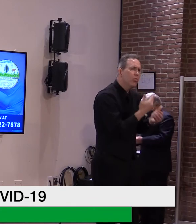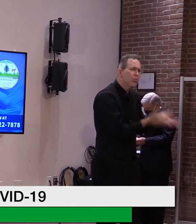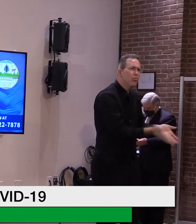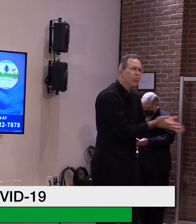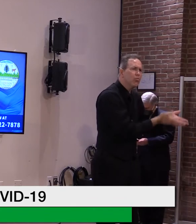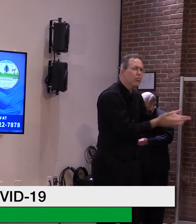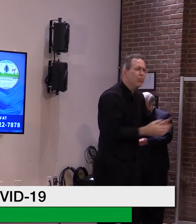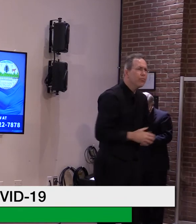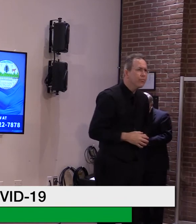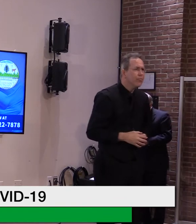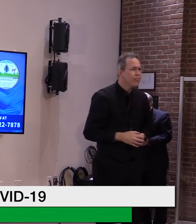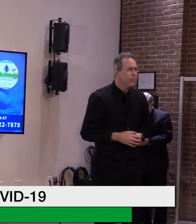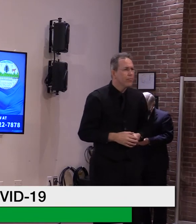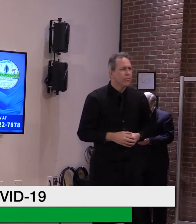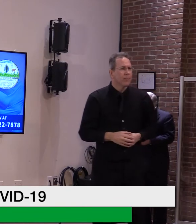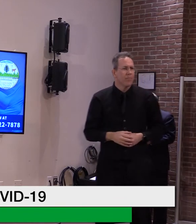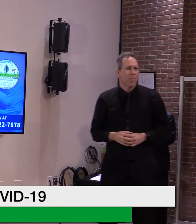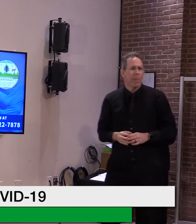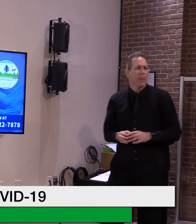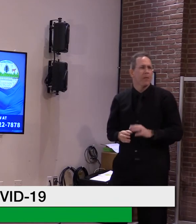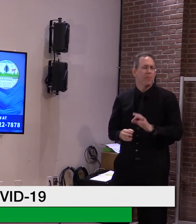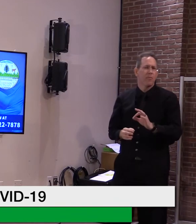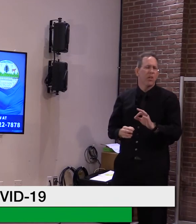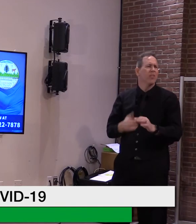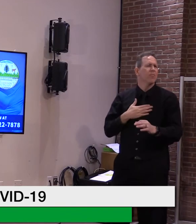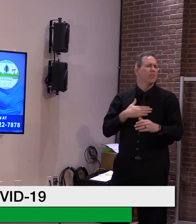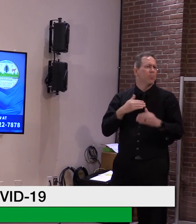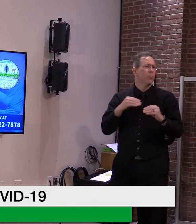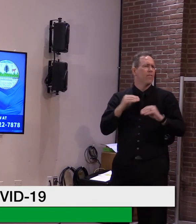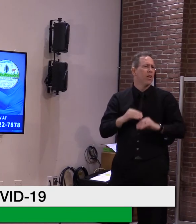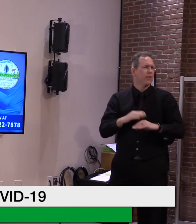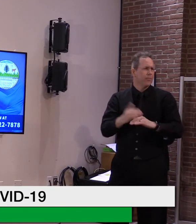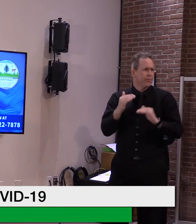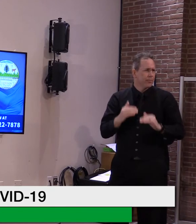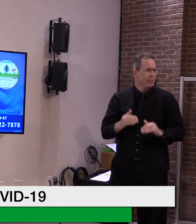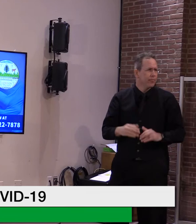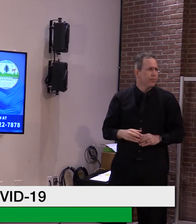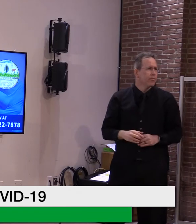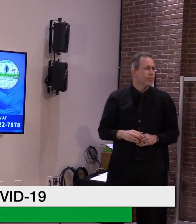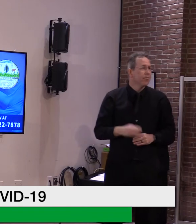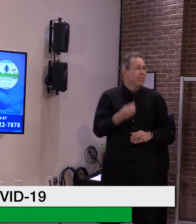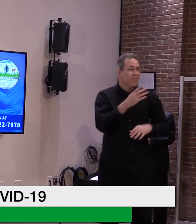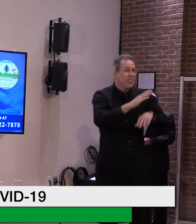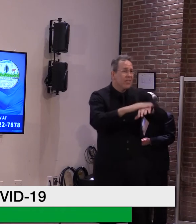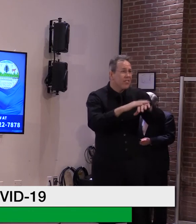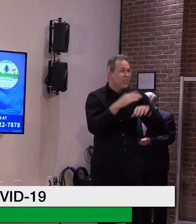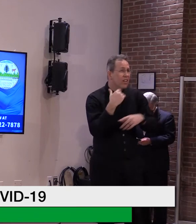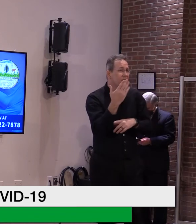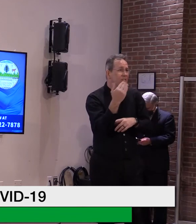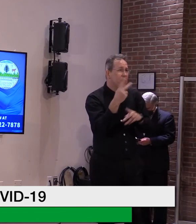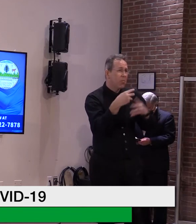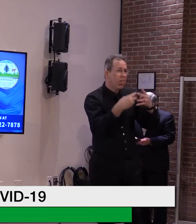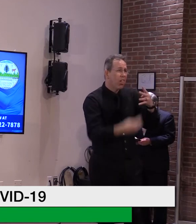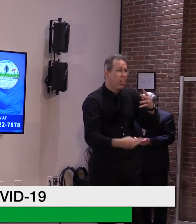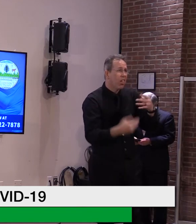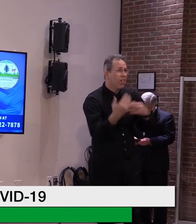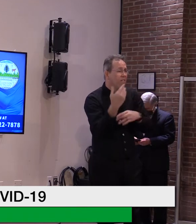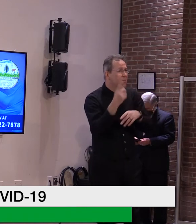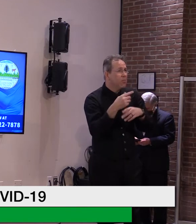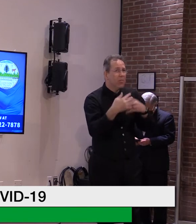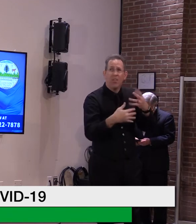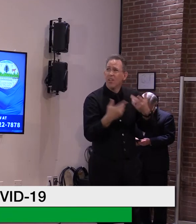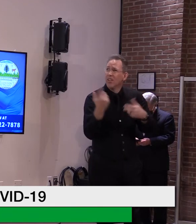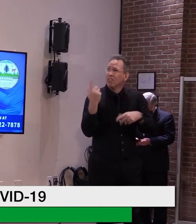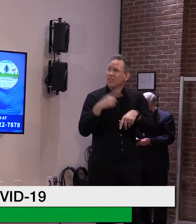very much. Thank you very much. We're at about 12, 15 and we still have 15 in the queue. Uh, so just a reminder to the folks